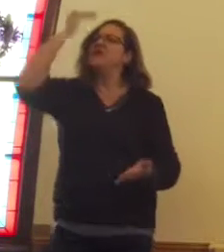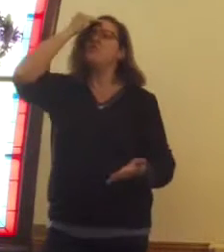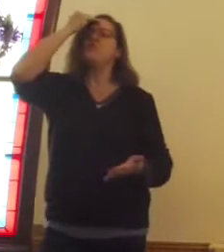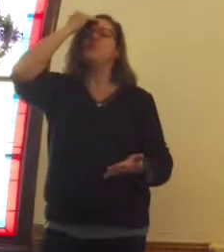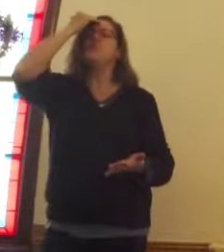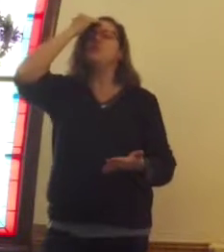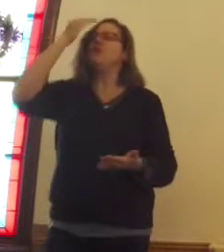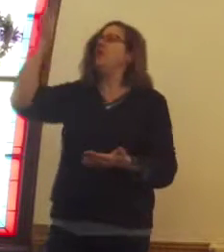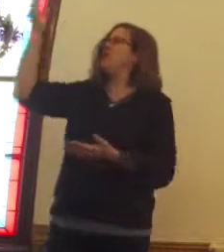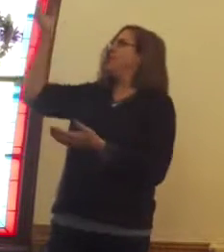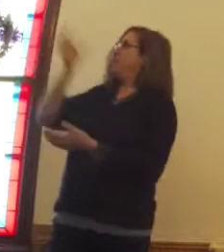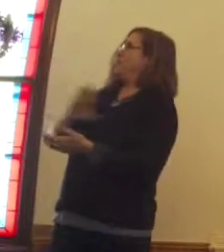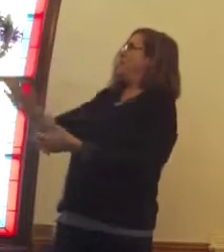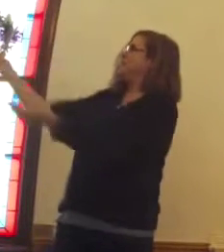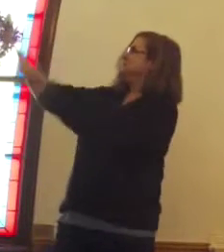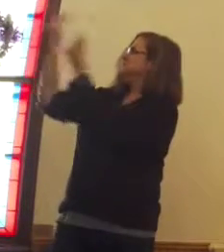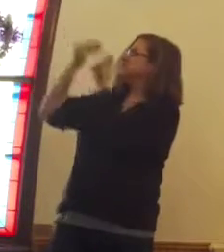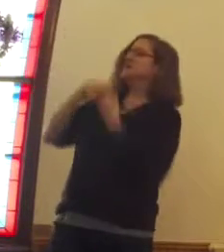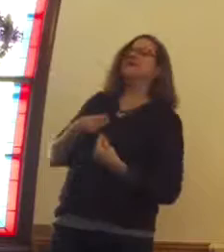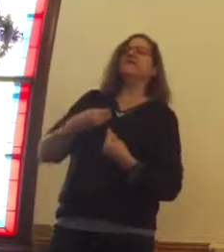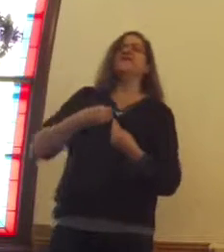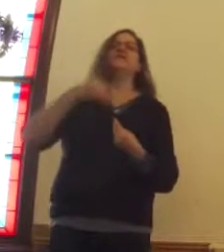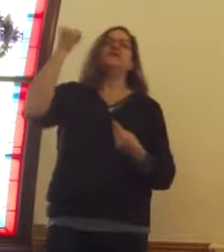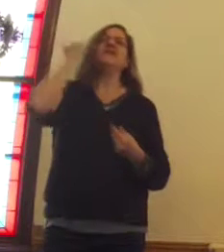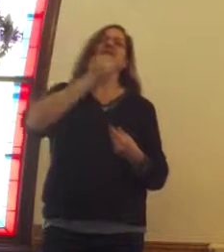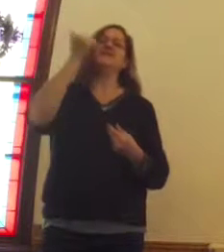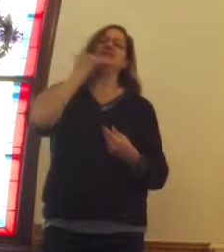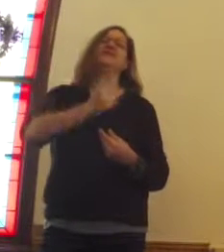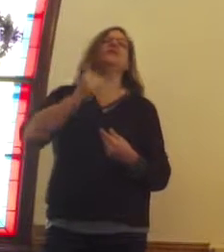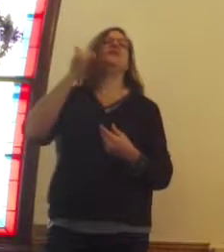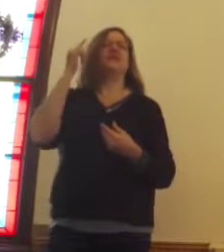that Christ gives us each and every day.